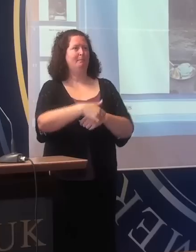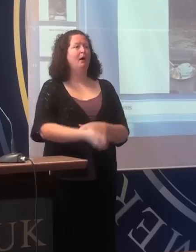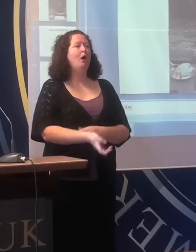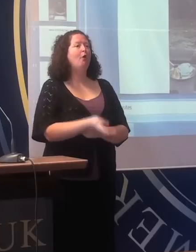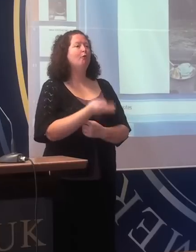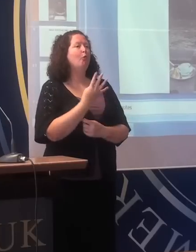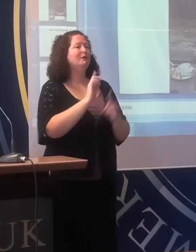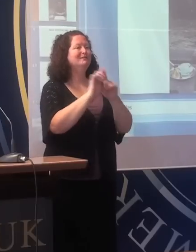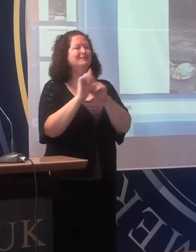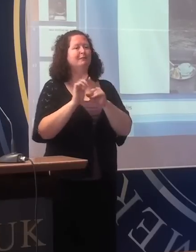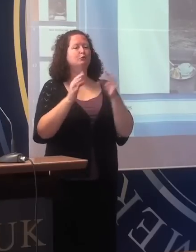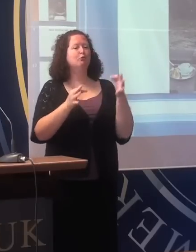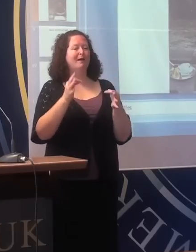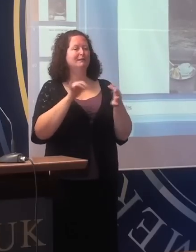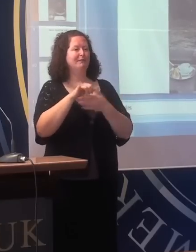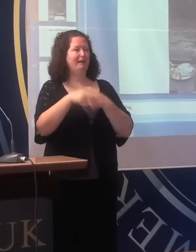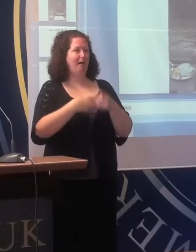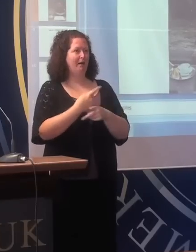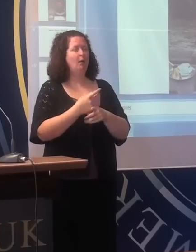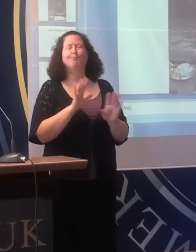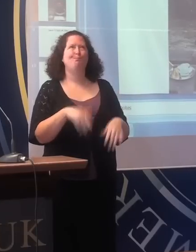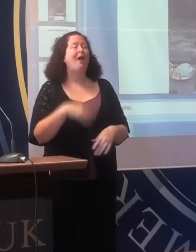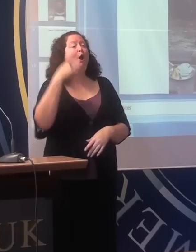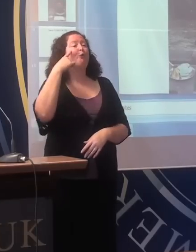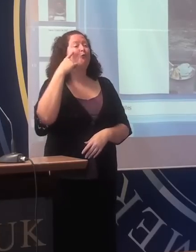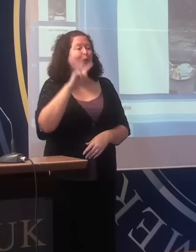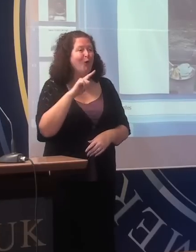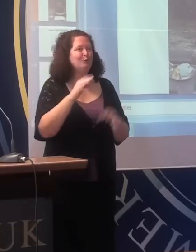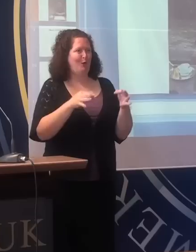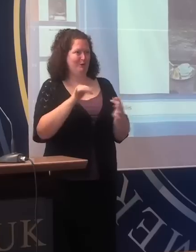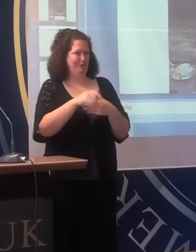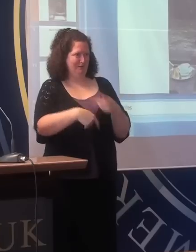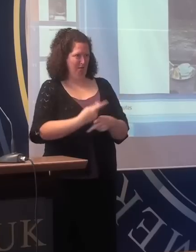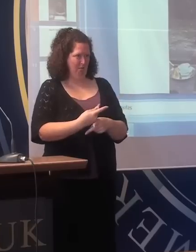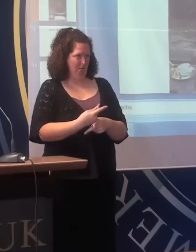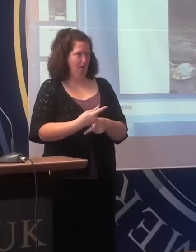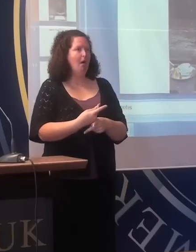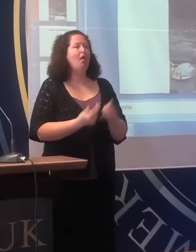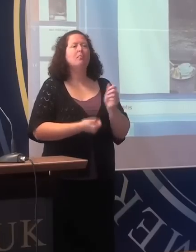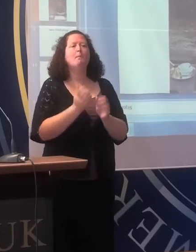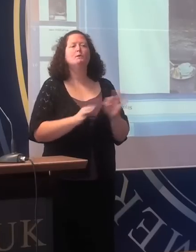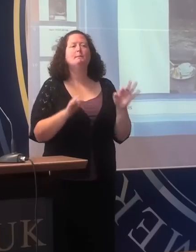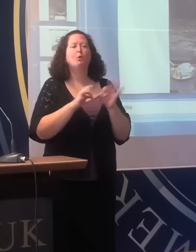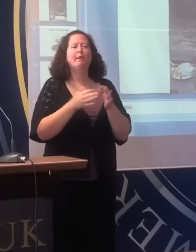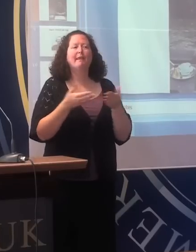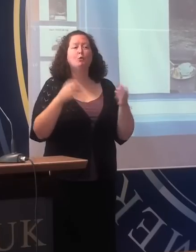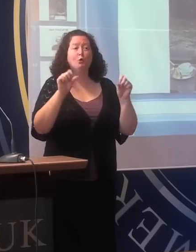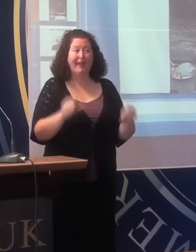of this kind, the most important asset you can ever have is documents.